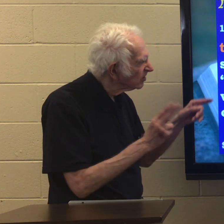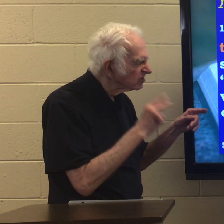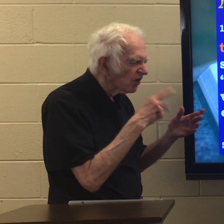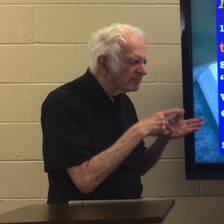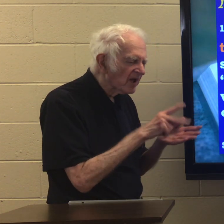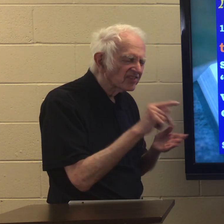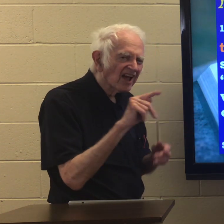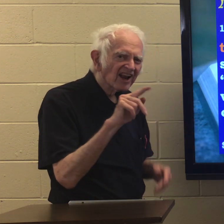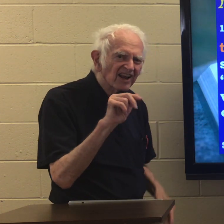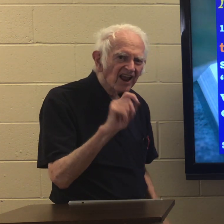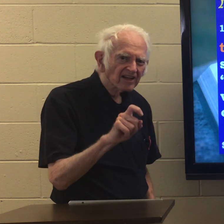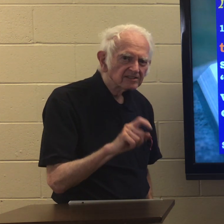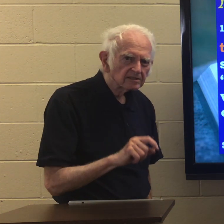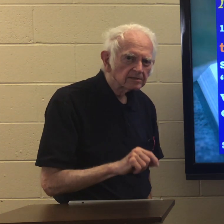that's used for paying the tax.